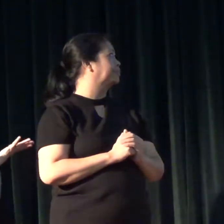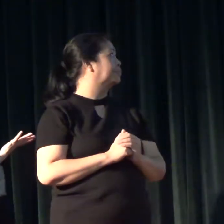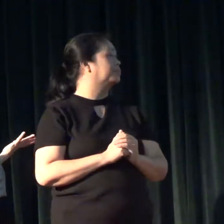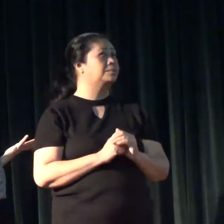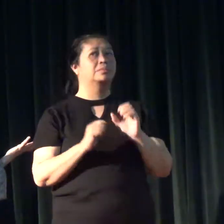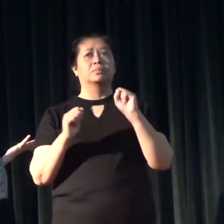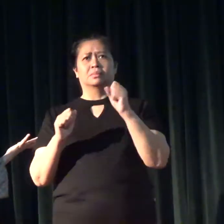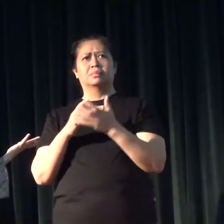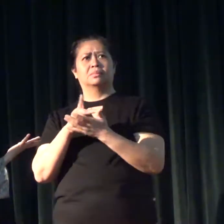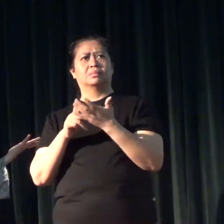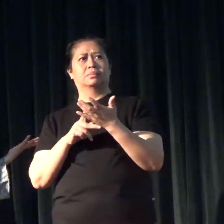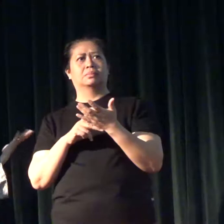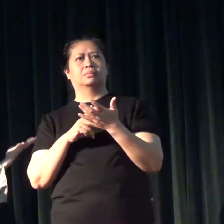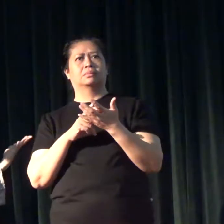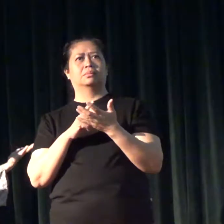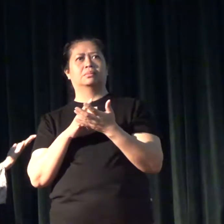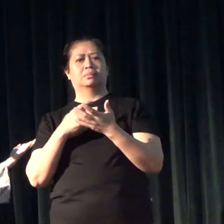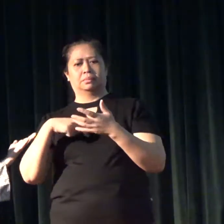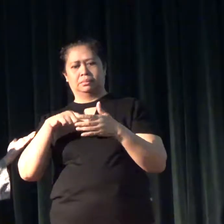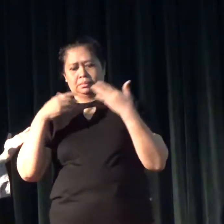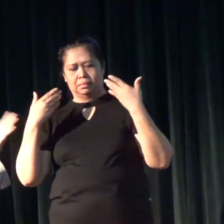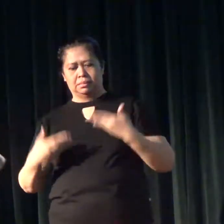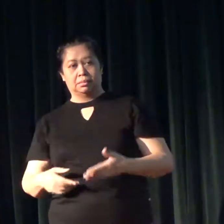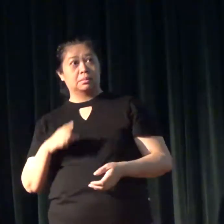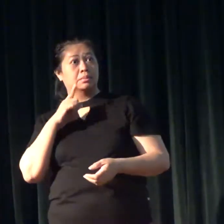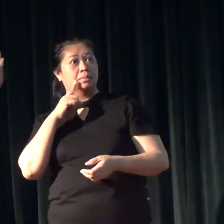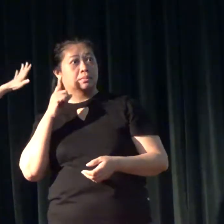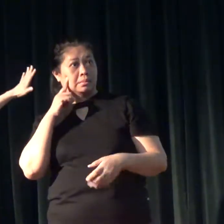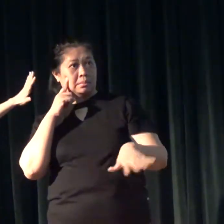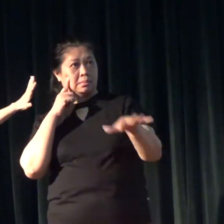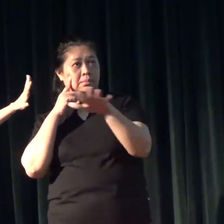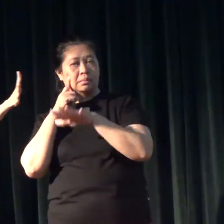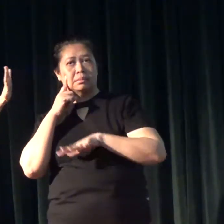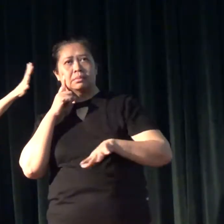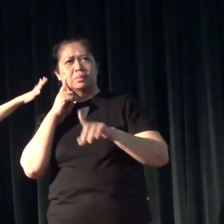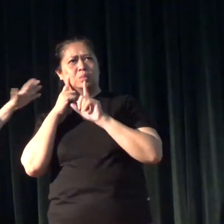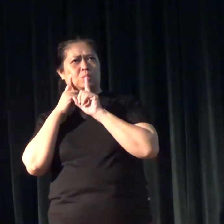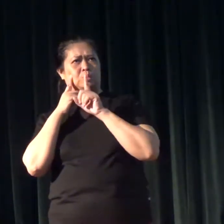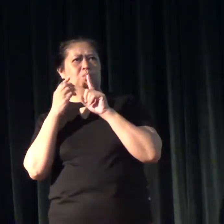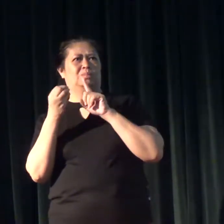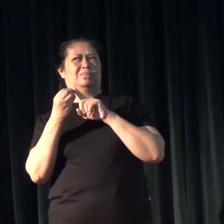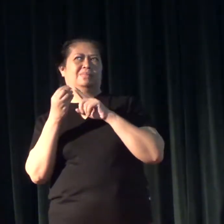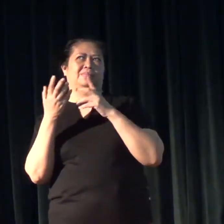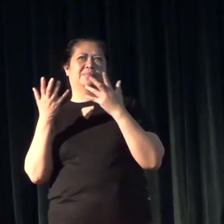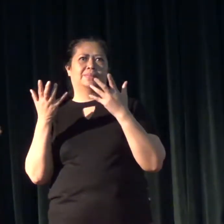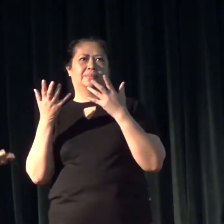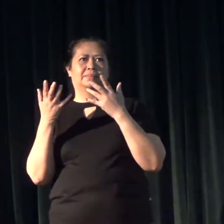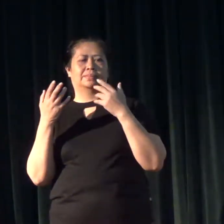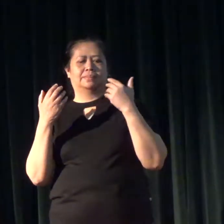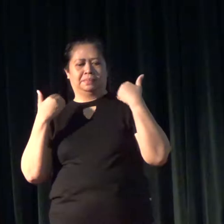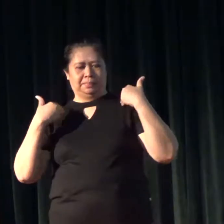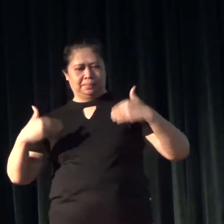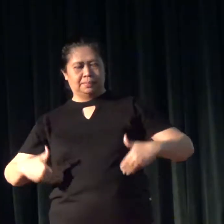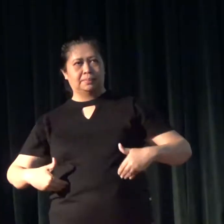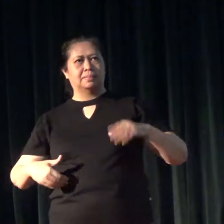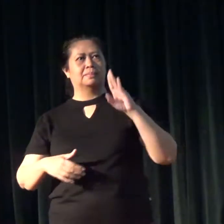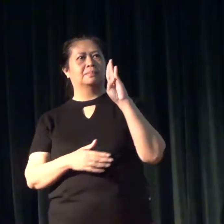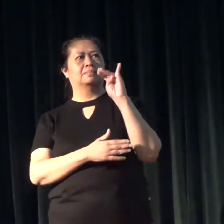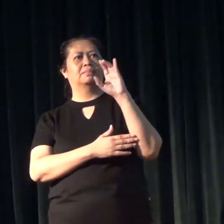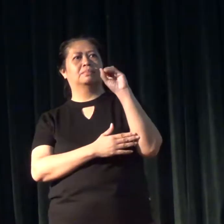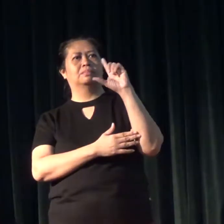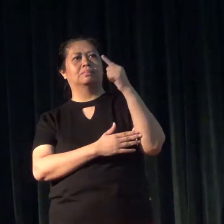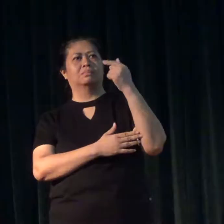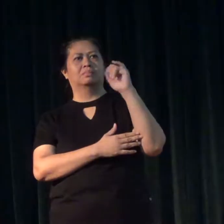So part of our being deaf is really about our biological condition.